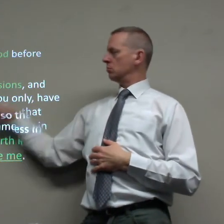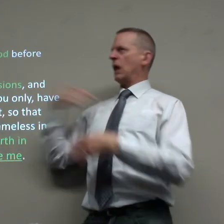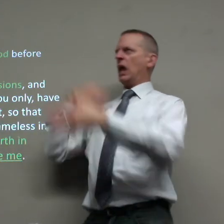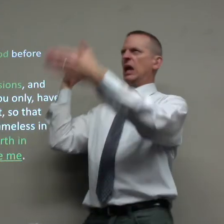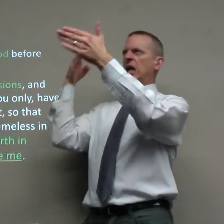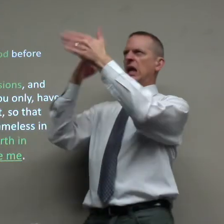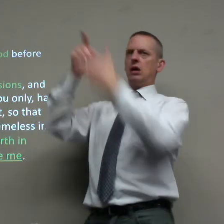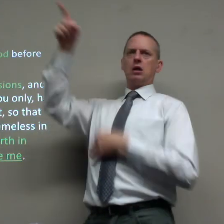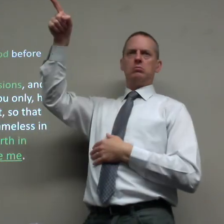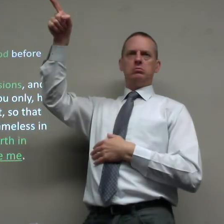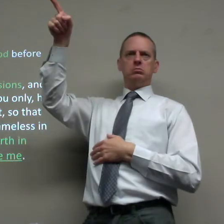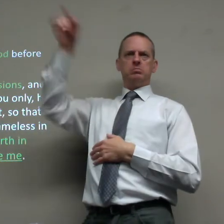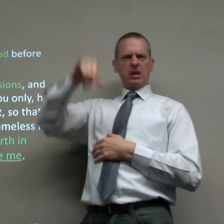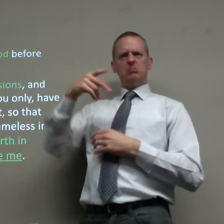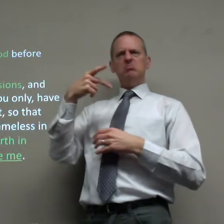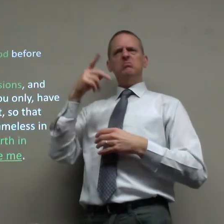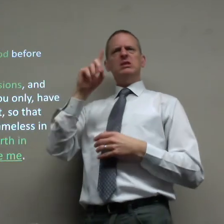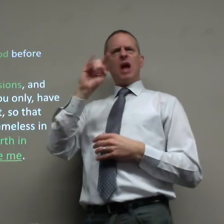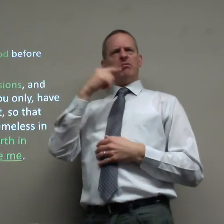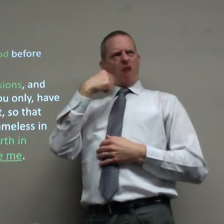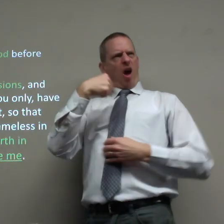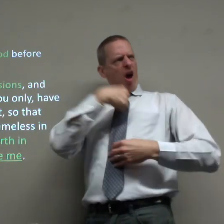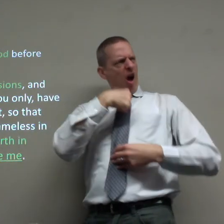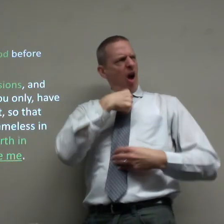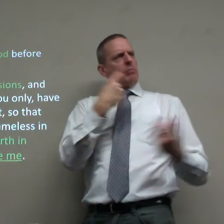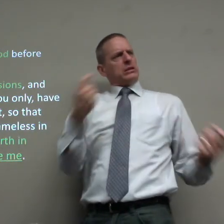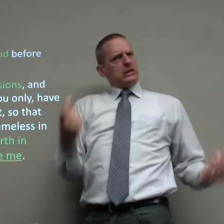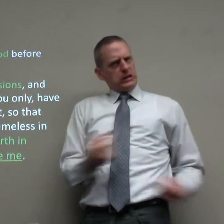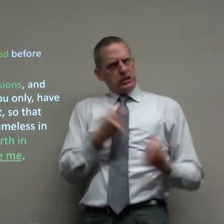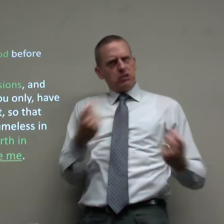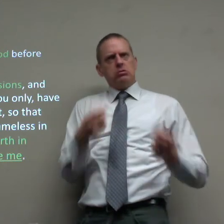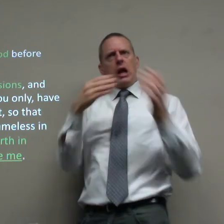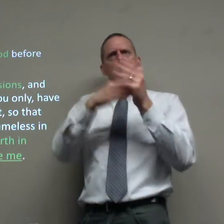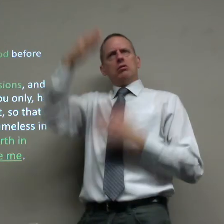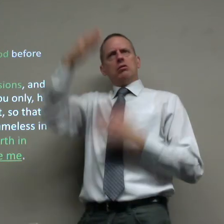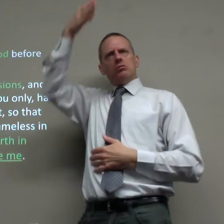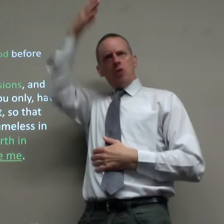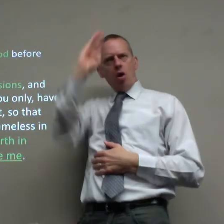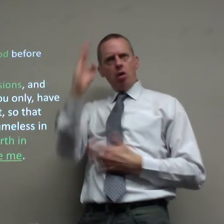against you he said I am a sinner against you